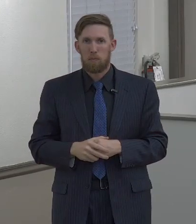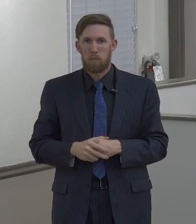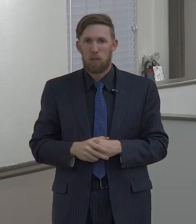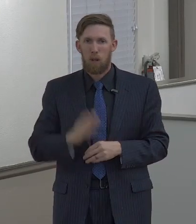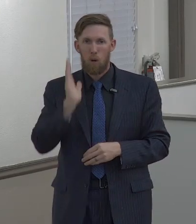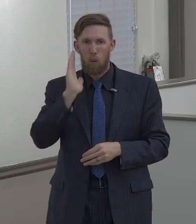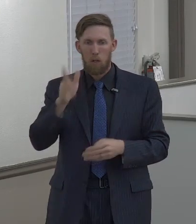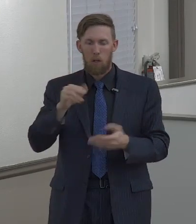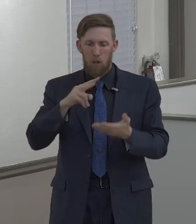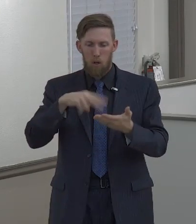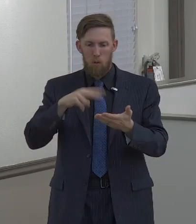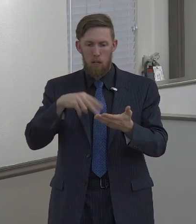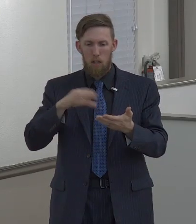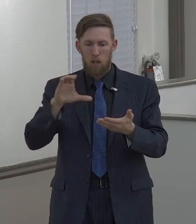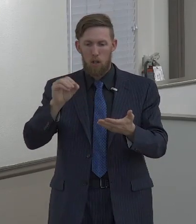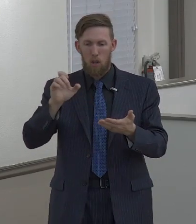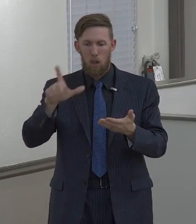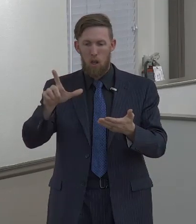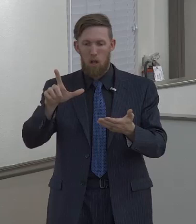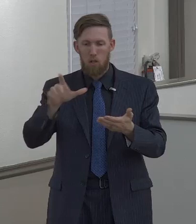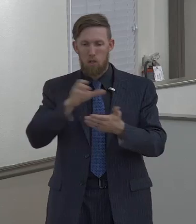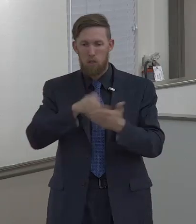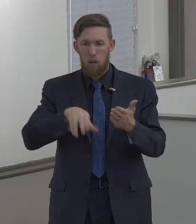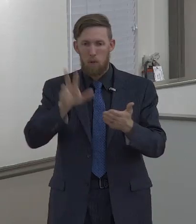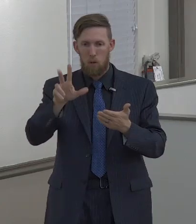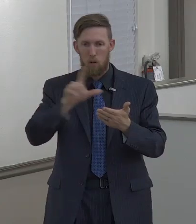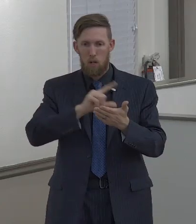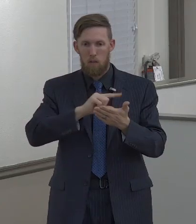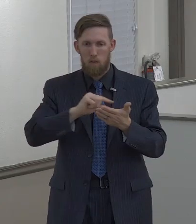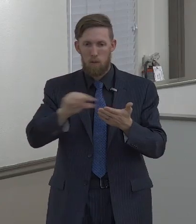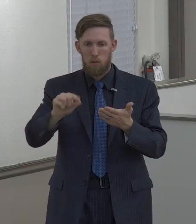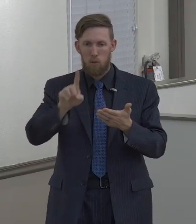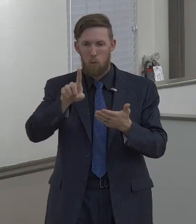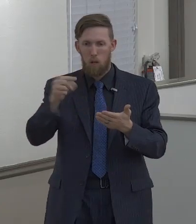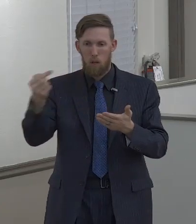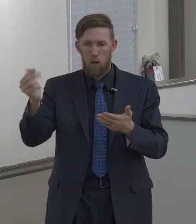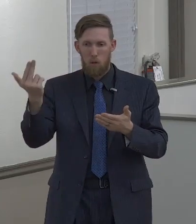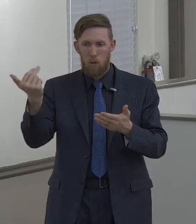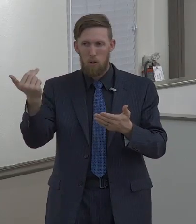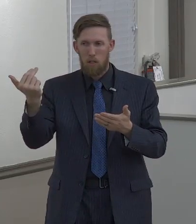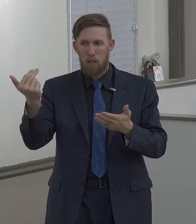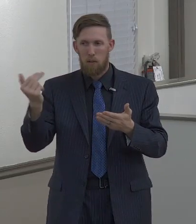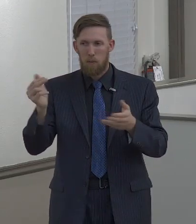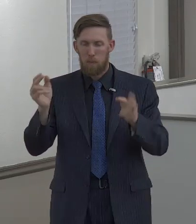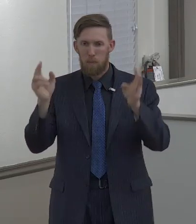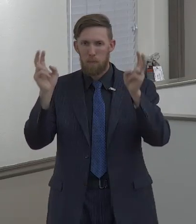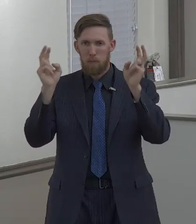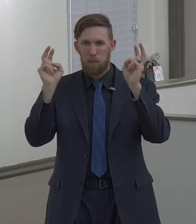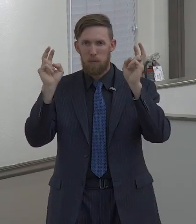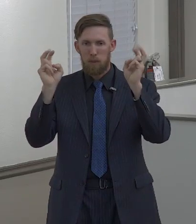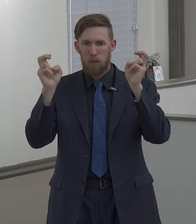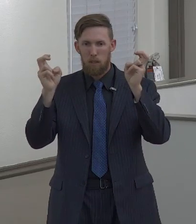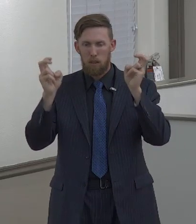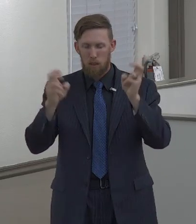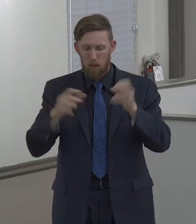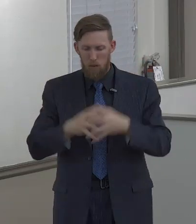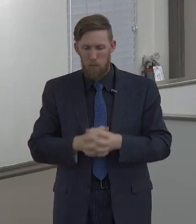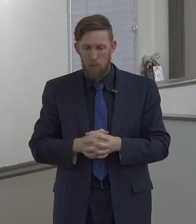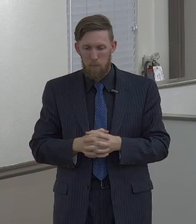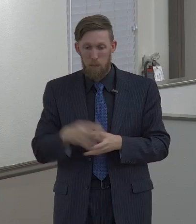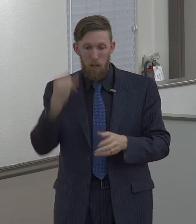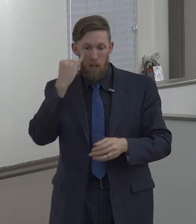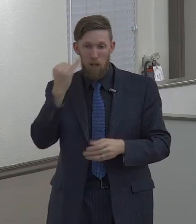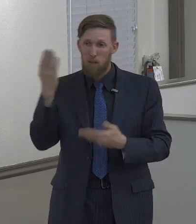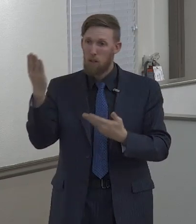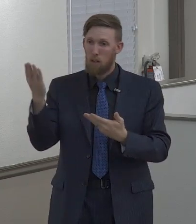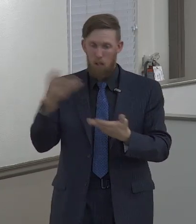We're going to read the first 13 verses of Colossians chapter 3 here, and then we'll pray and get going.